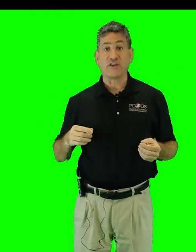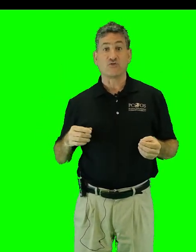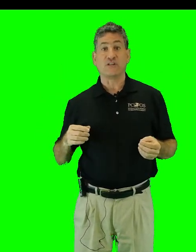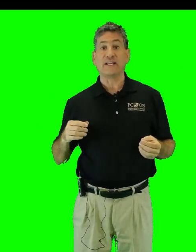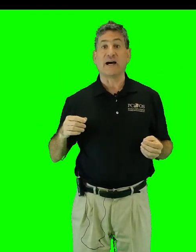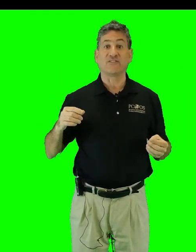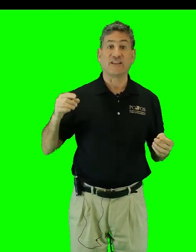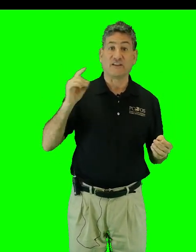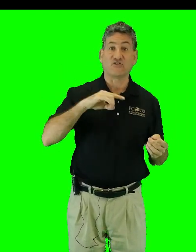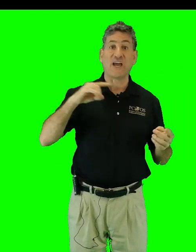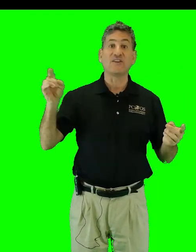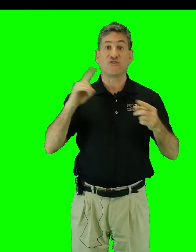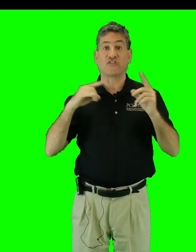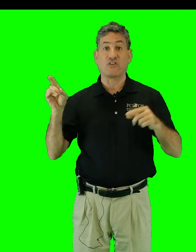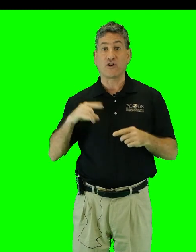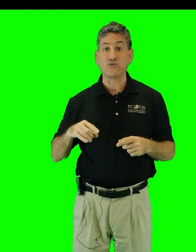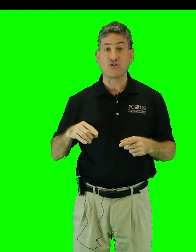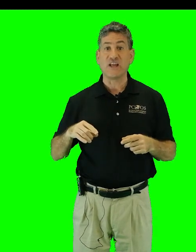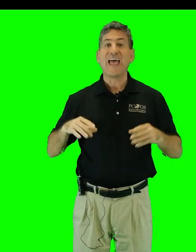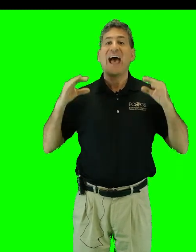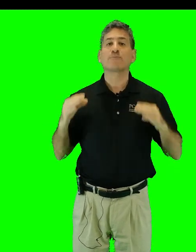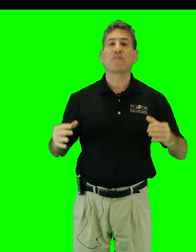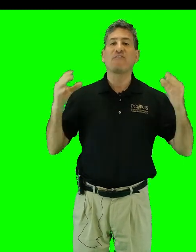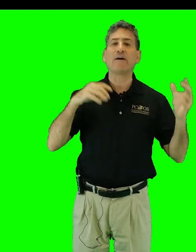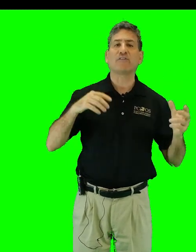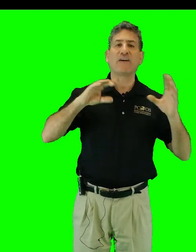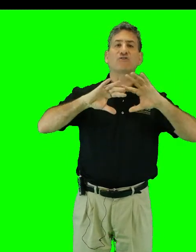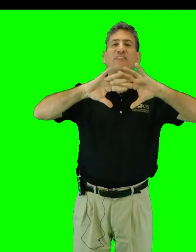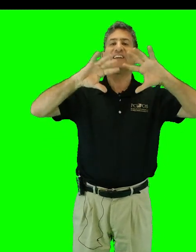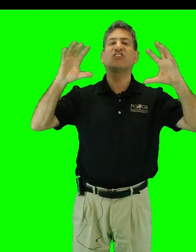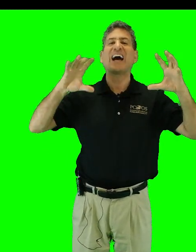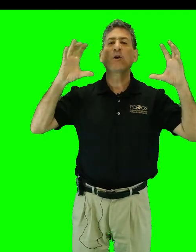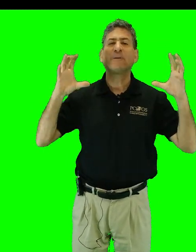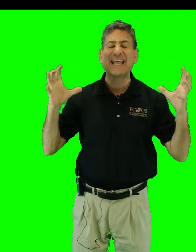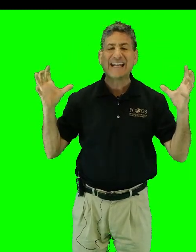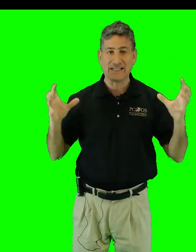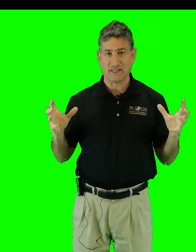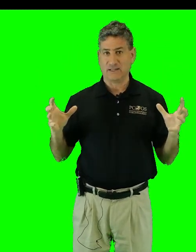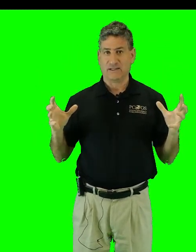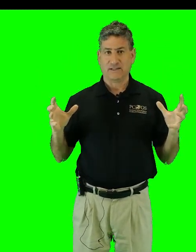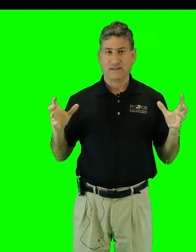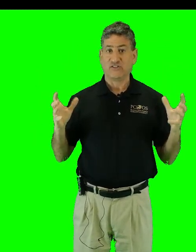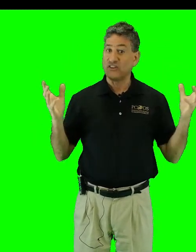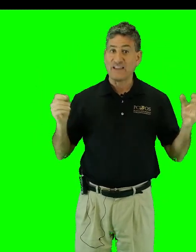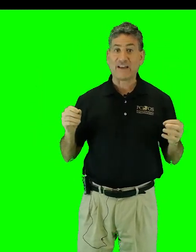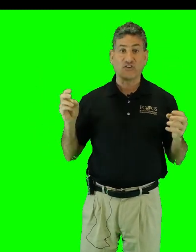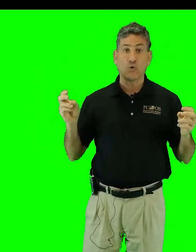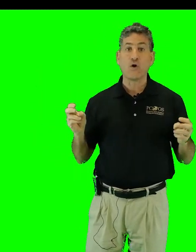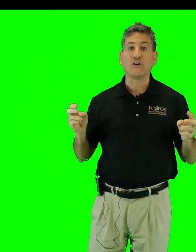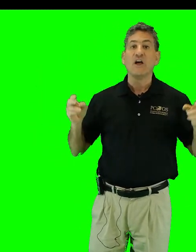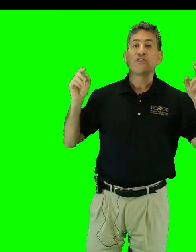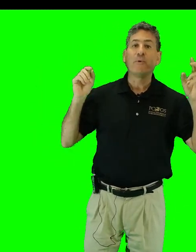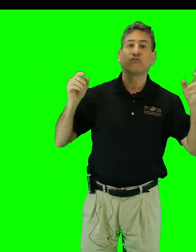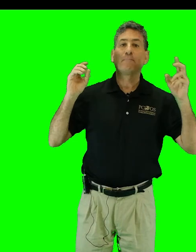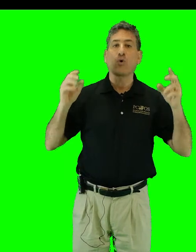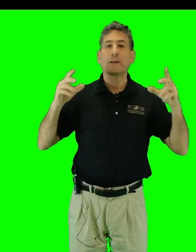the ocean heat content exchange in the Southern Ocean has profound effects on the entire planet. Says NASA, quote, The most important